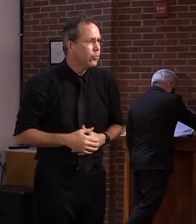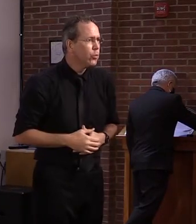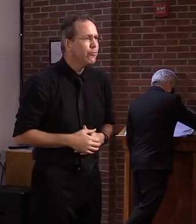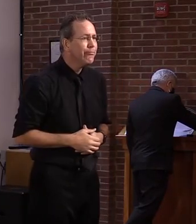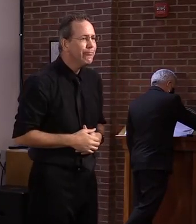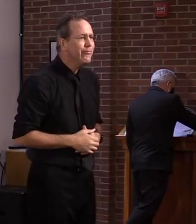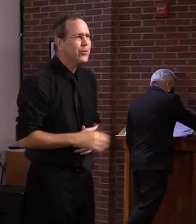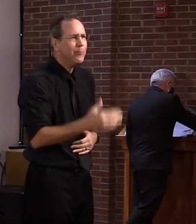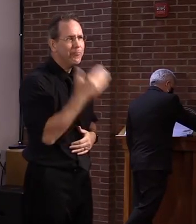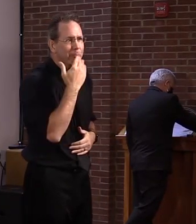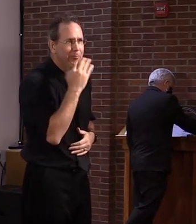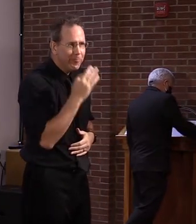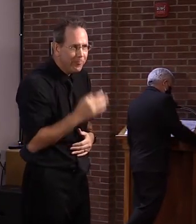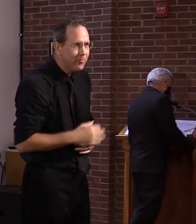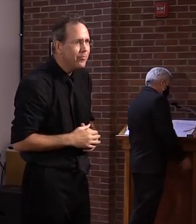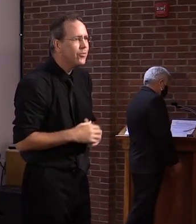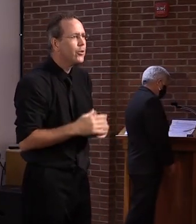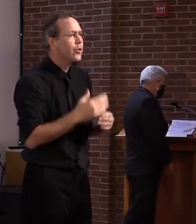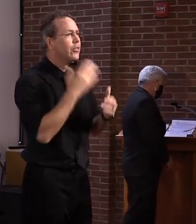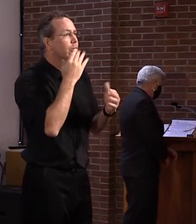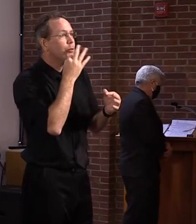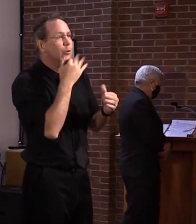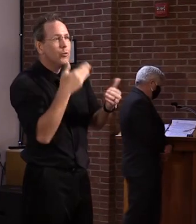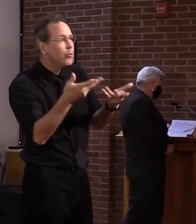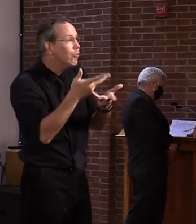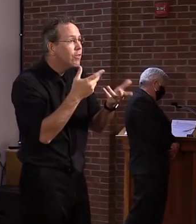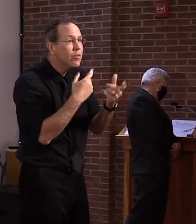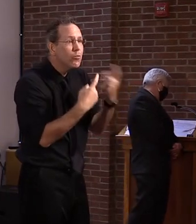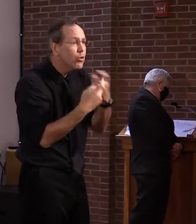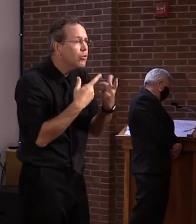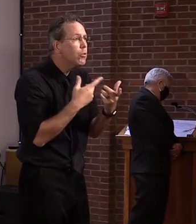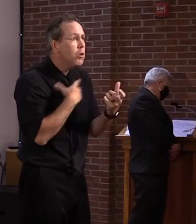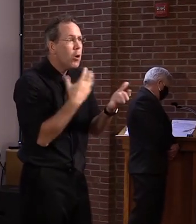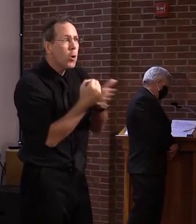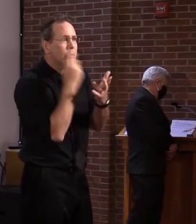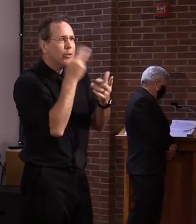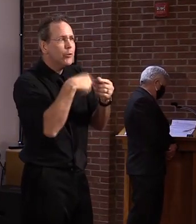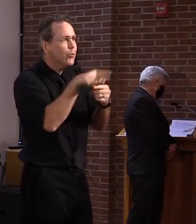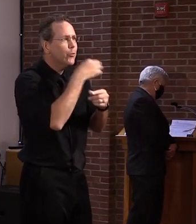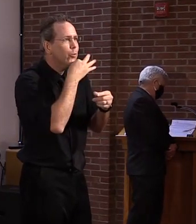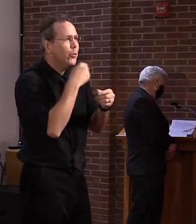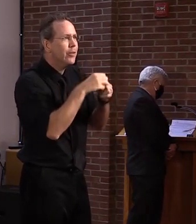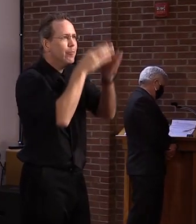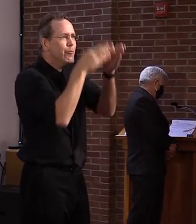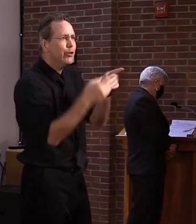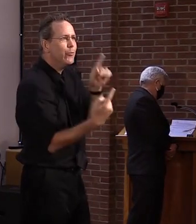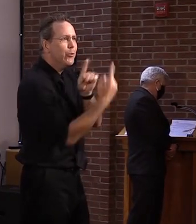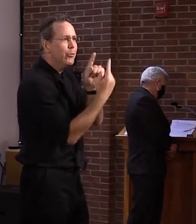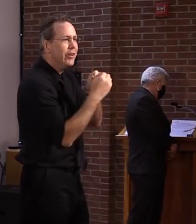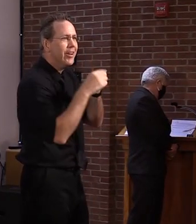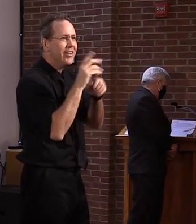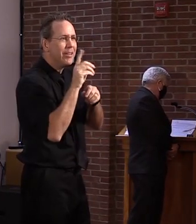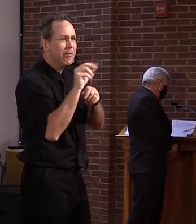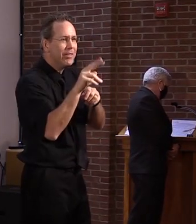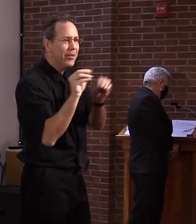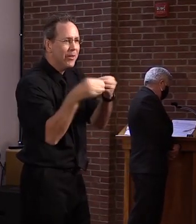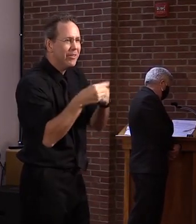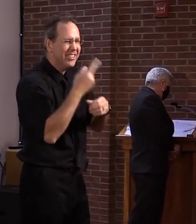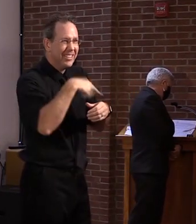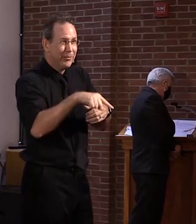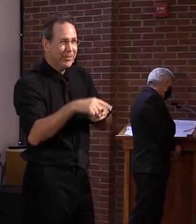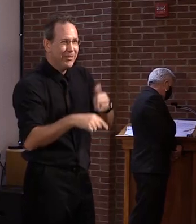We look forward to seeing you in person when we reopen by appointment only next week. Thank you very much.